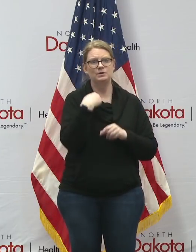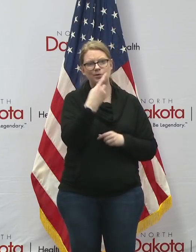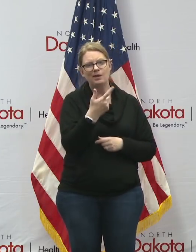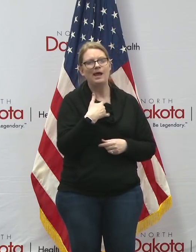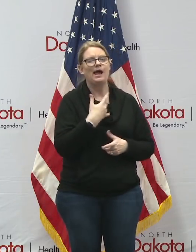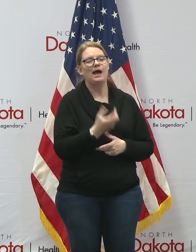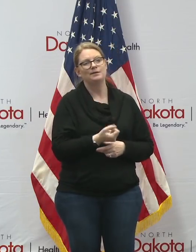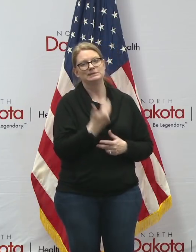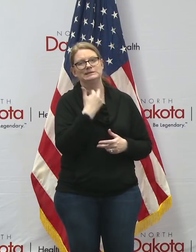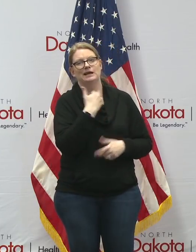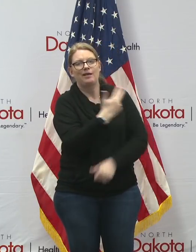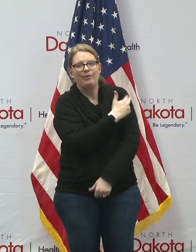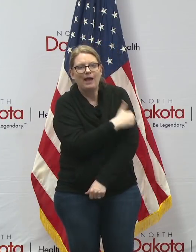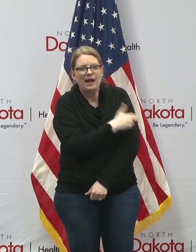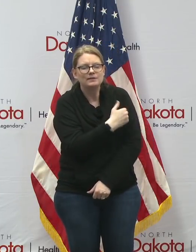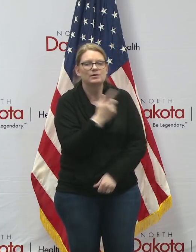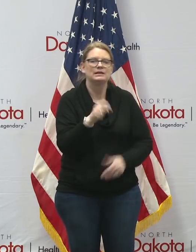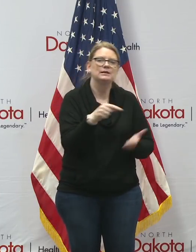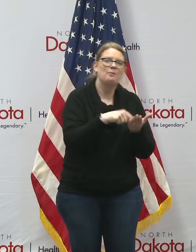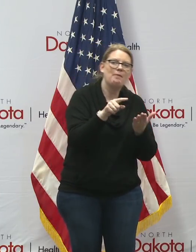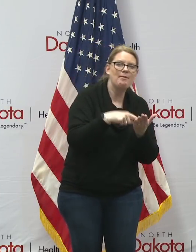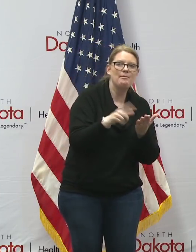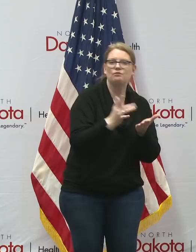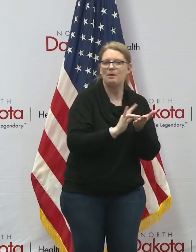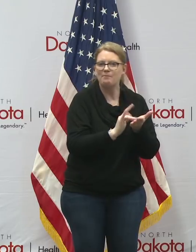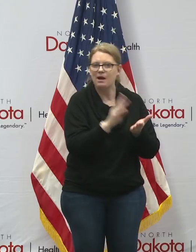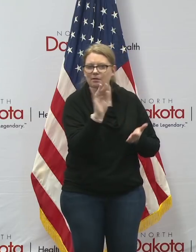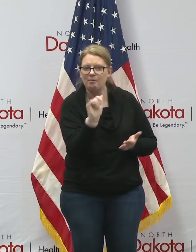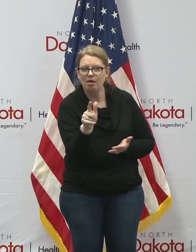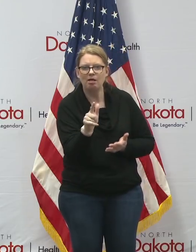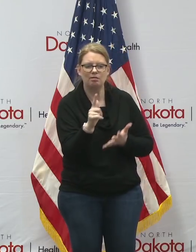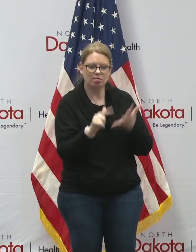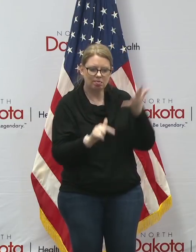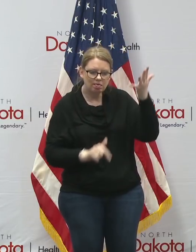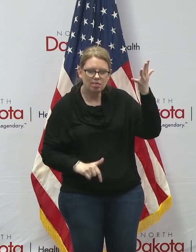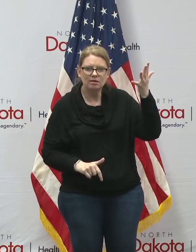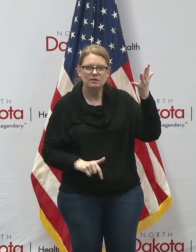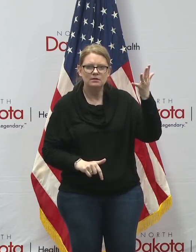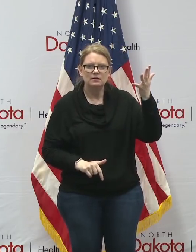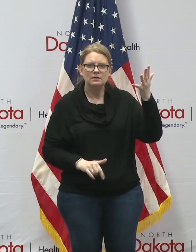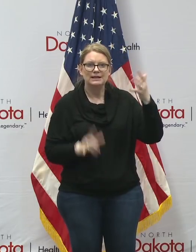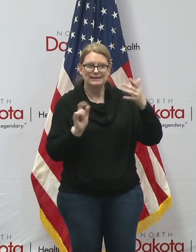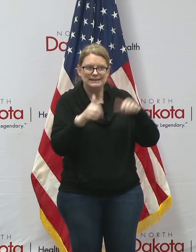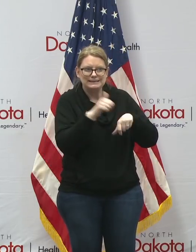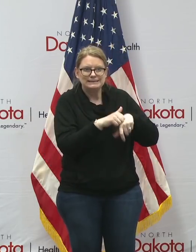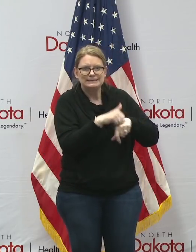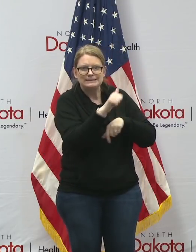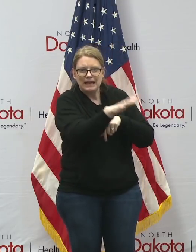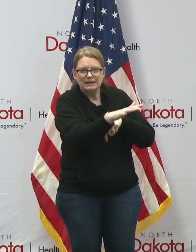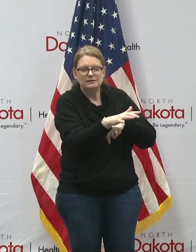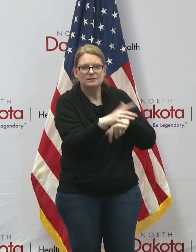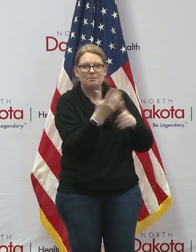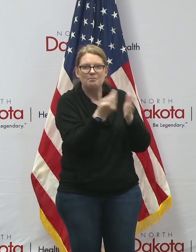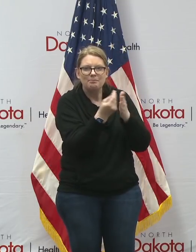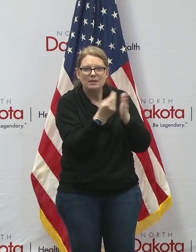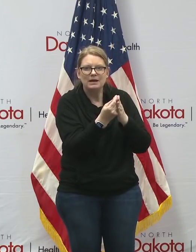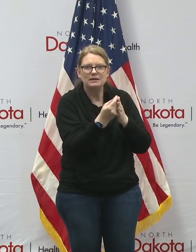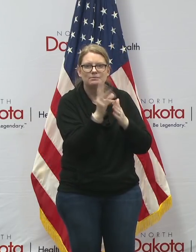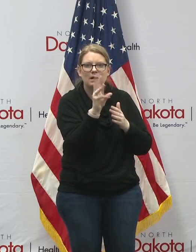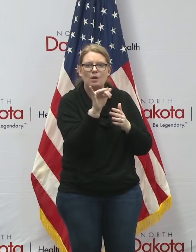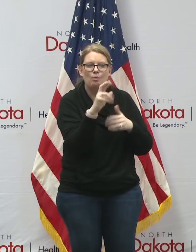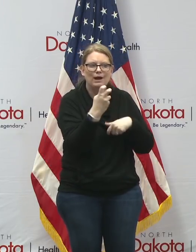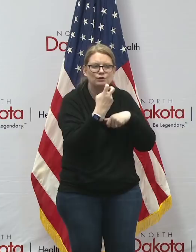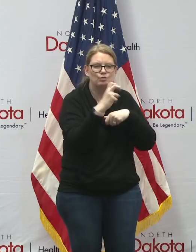the hospital i need to make payment on a medical bill and you have to send it by by wire